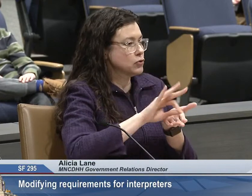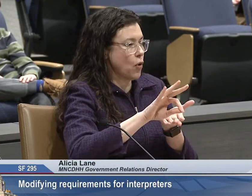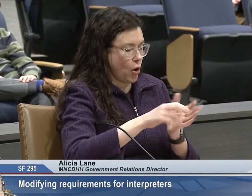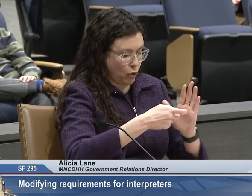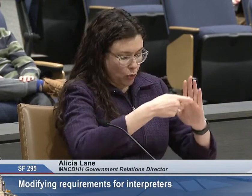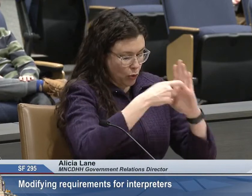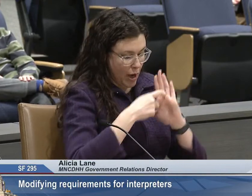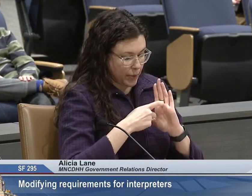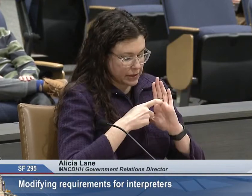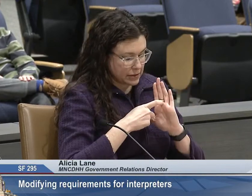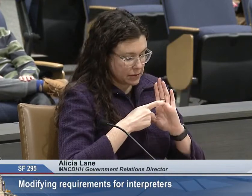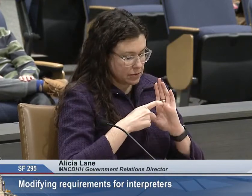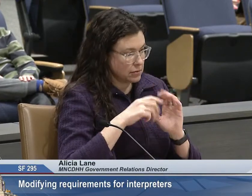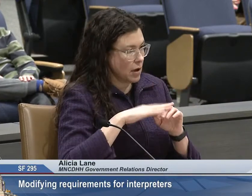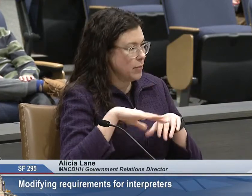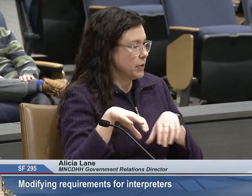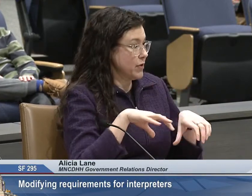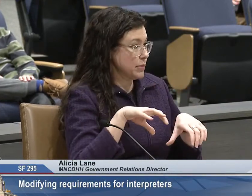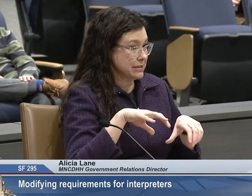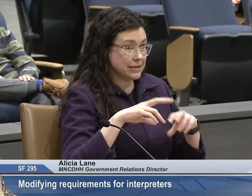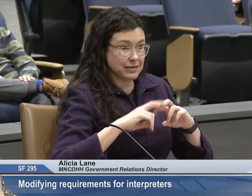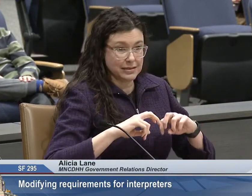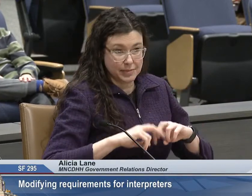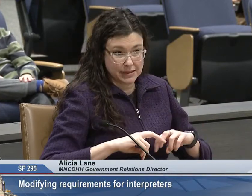score requirements on performance assessments.